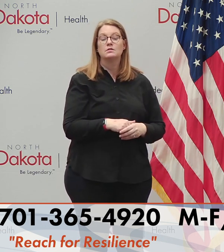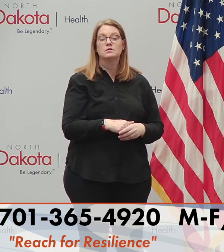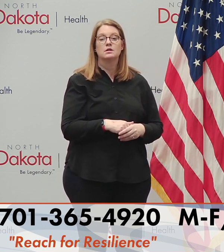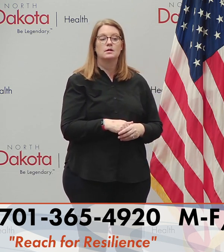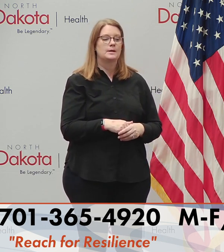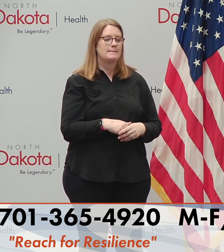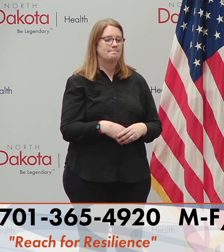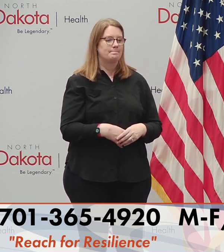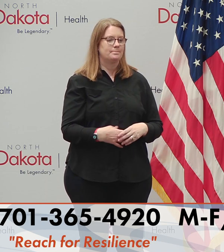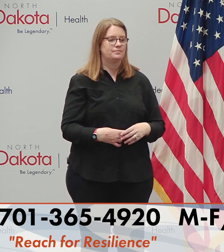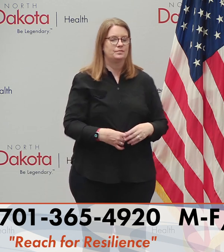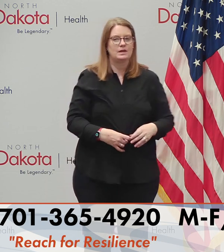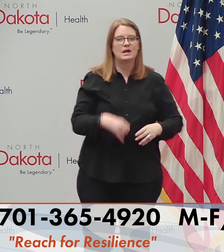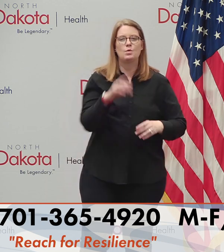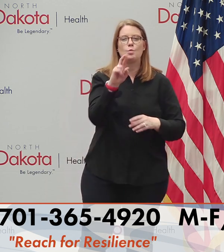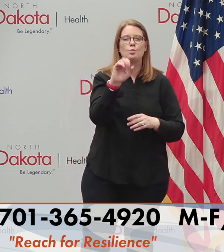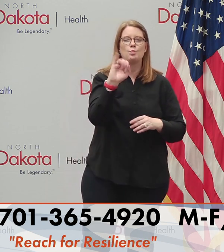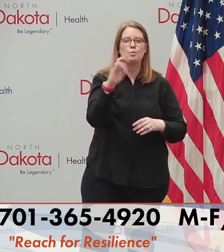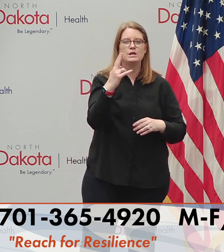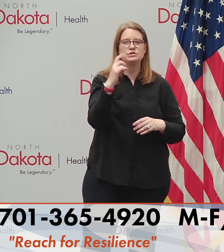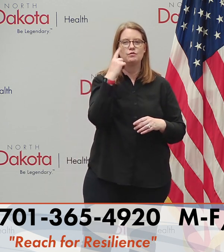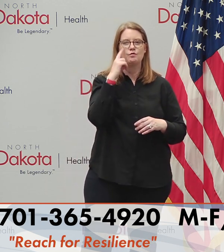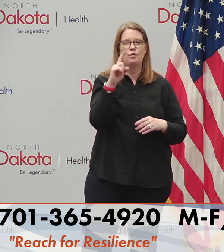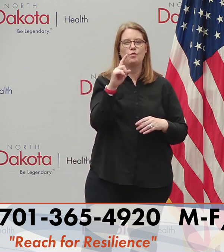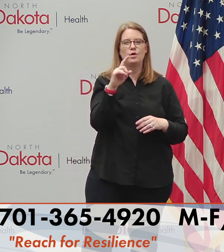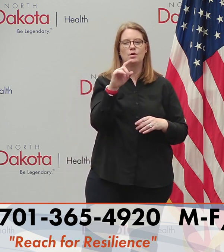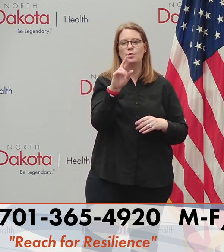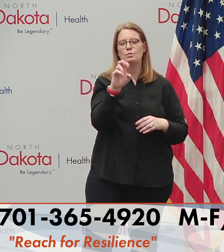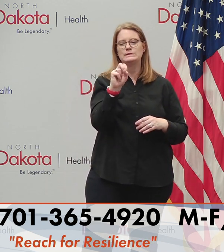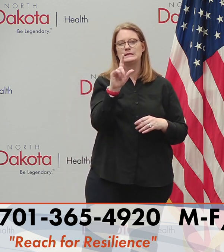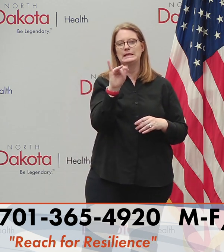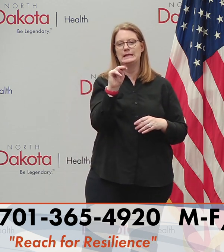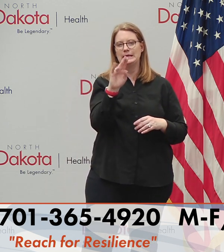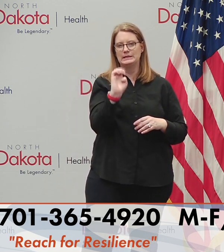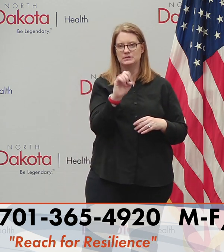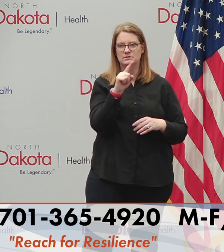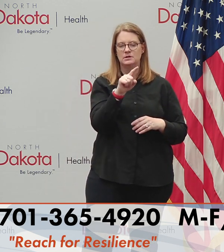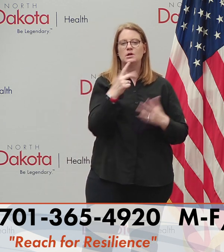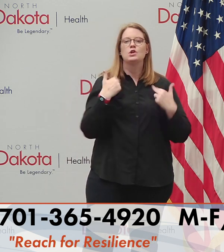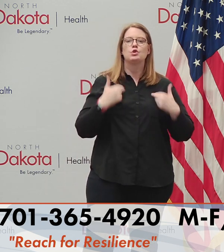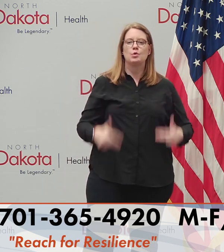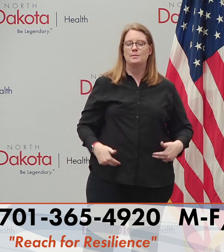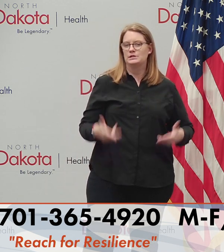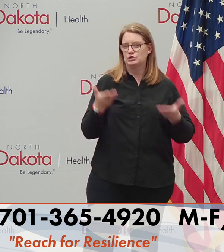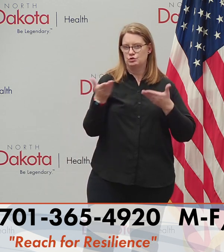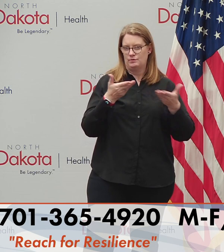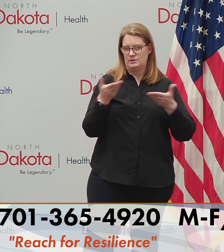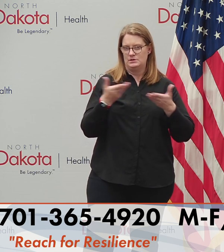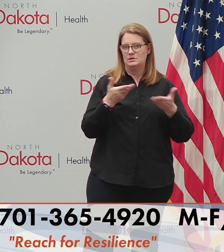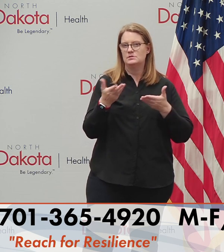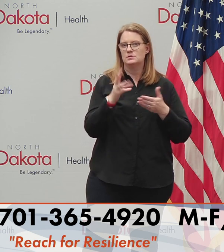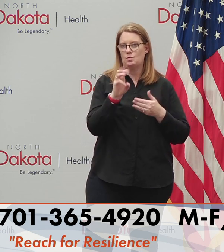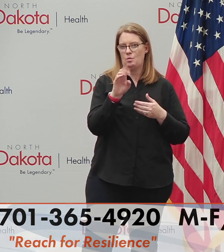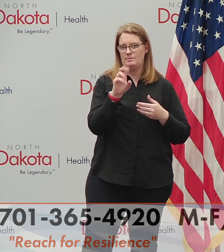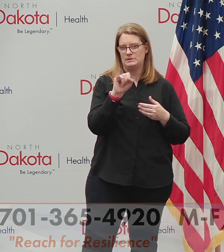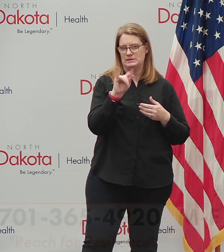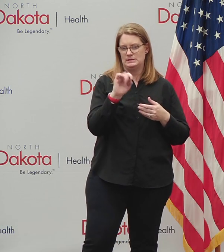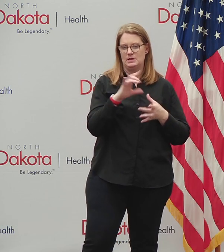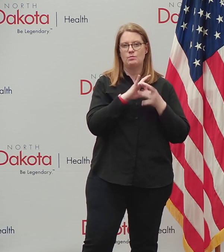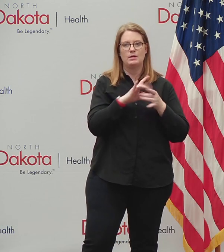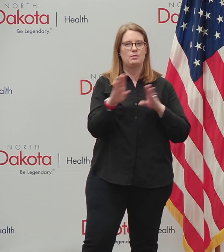about that Reach for Resilience, you can find it out at the Human Services website under the Behavioral Health Division.